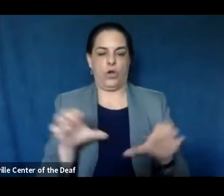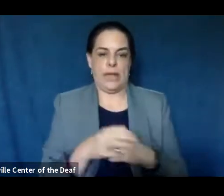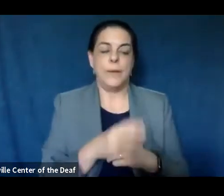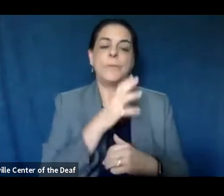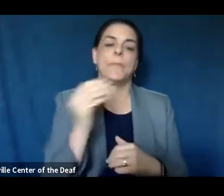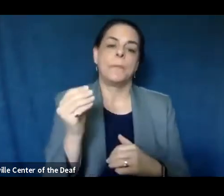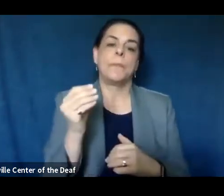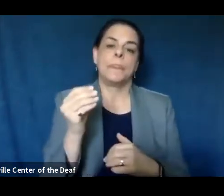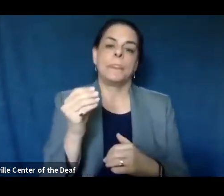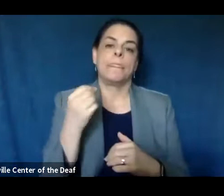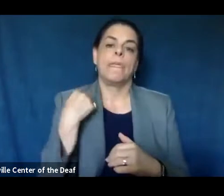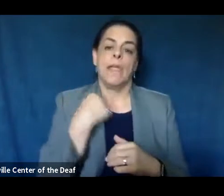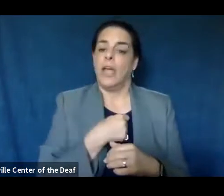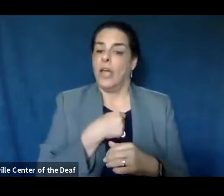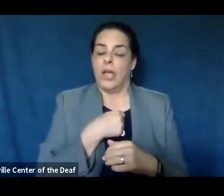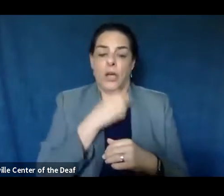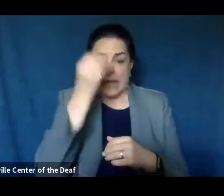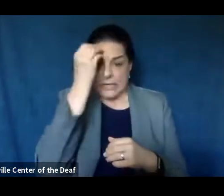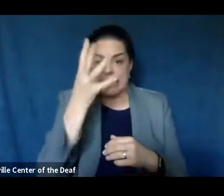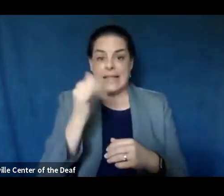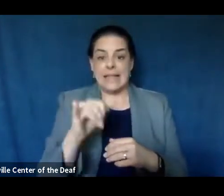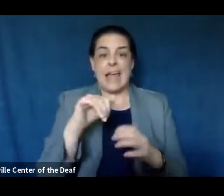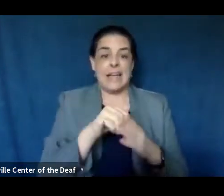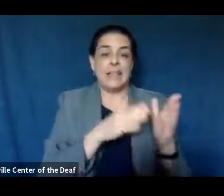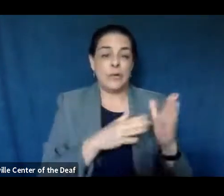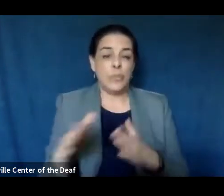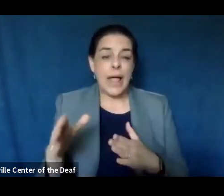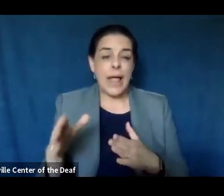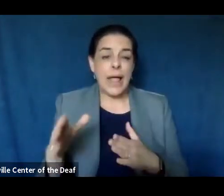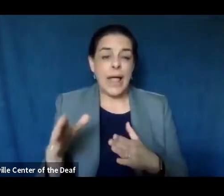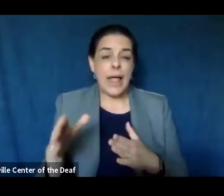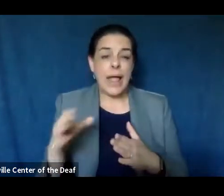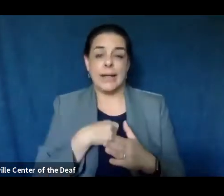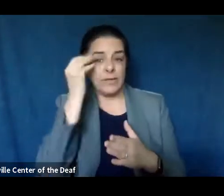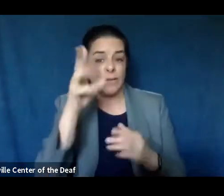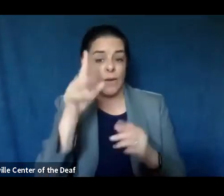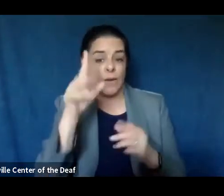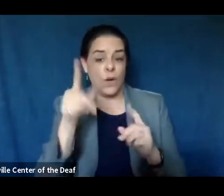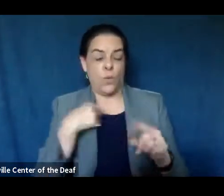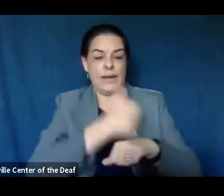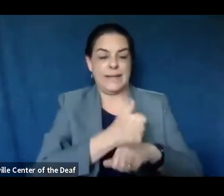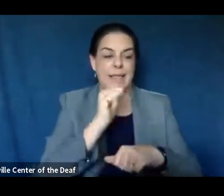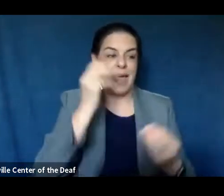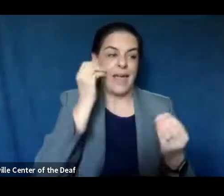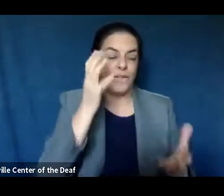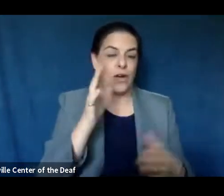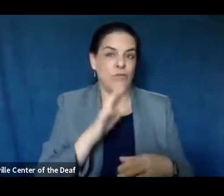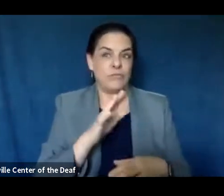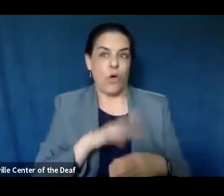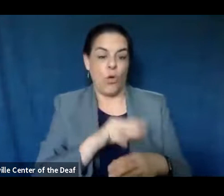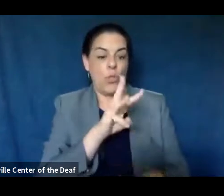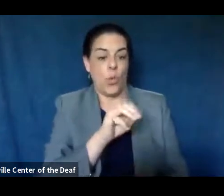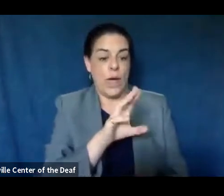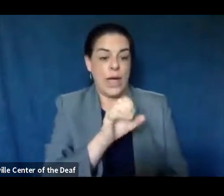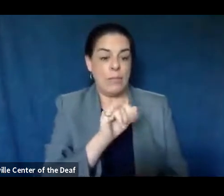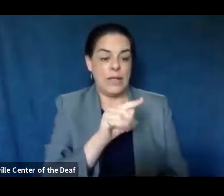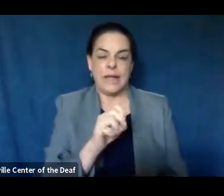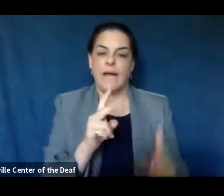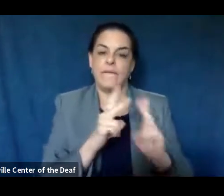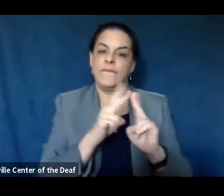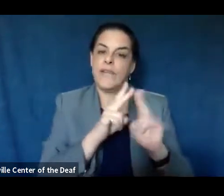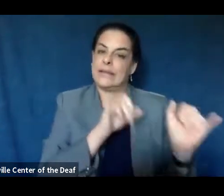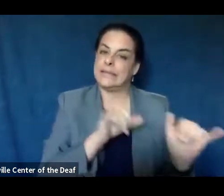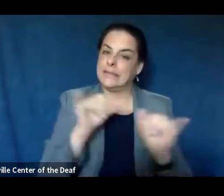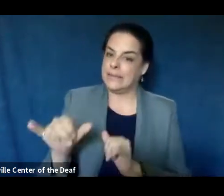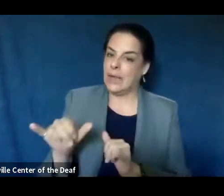we, we've said that in the plan, we've said that, um, when we put the metrics in the information on our website, very similar to